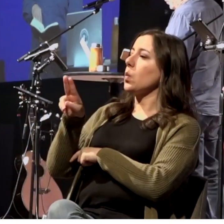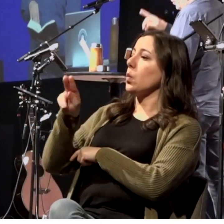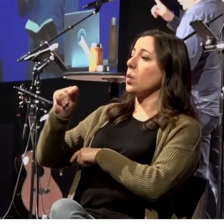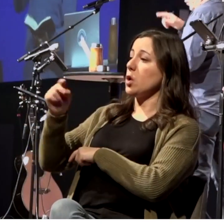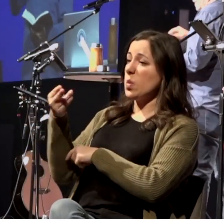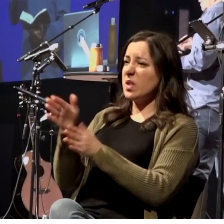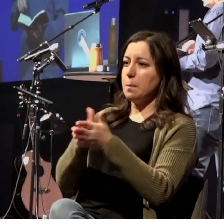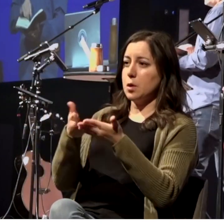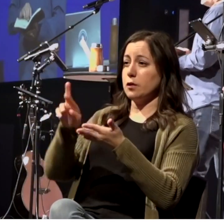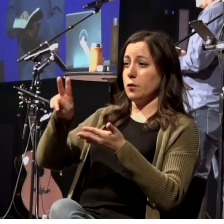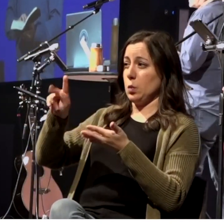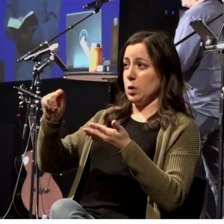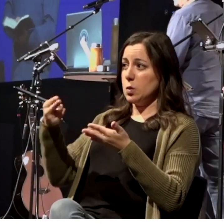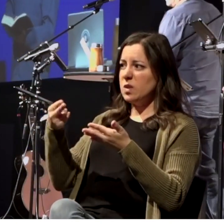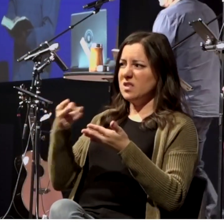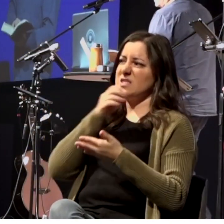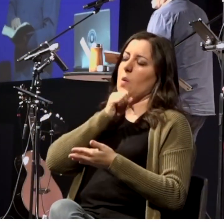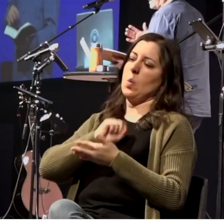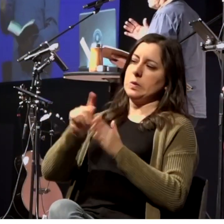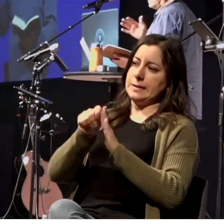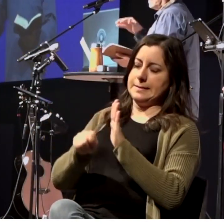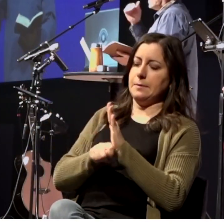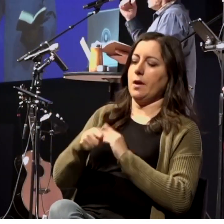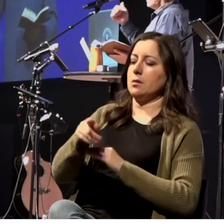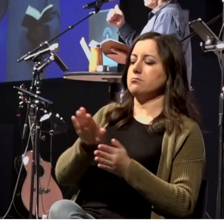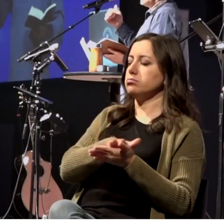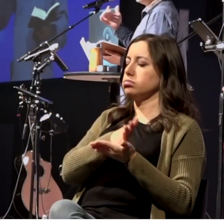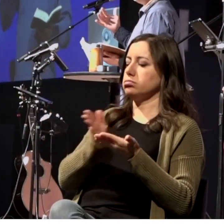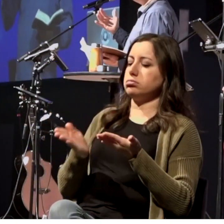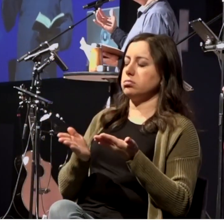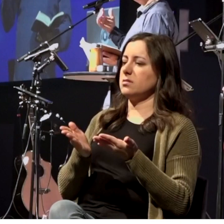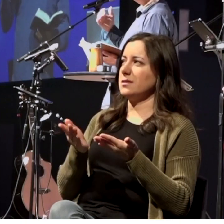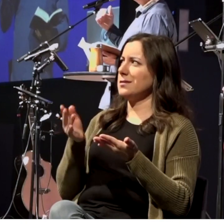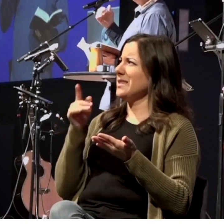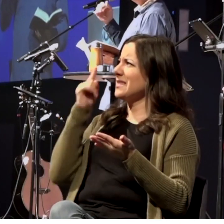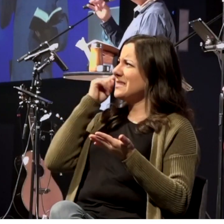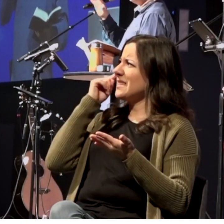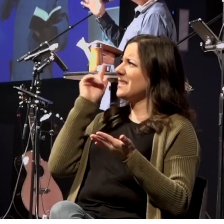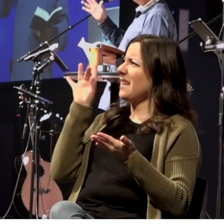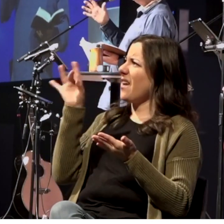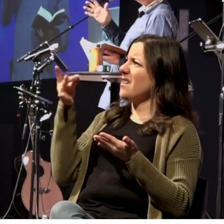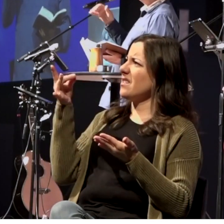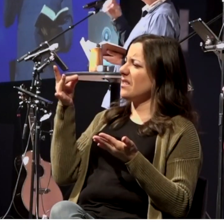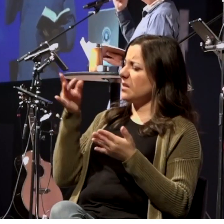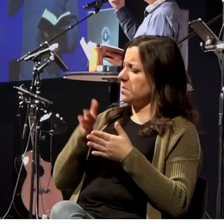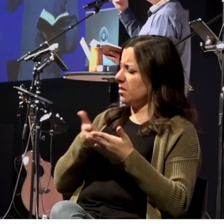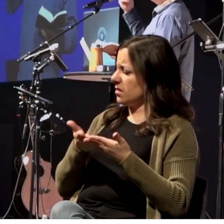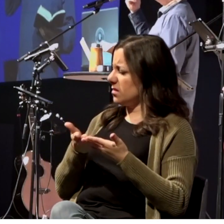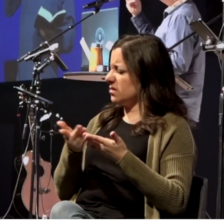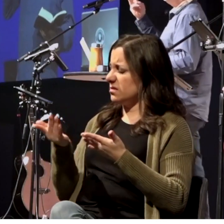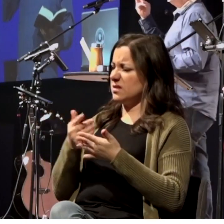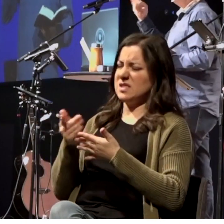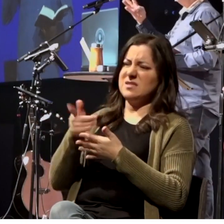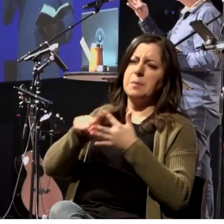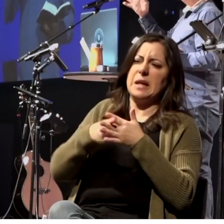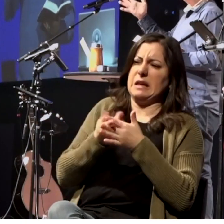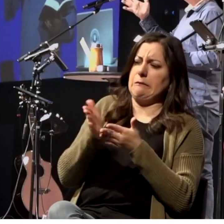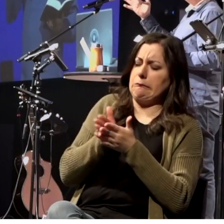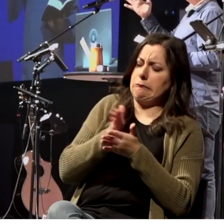Book of Ruth is in your Old Testament. Like, what is it? The eighth verse? Or the eighth book? Genesis, Exodus, Numbers, Deuteronomy,